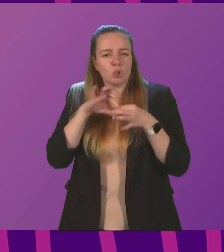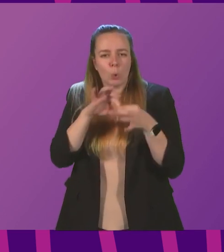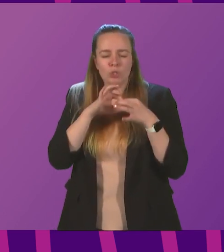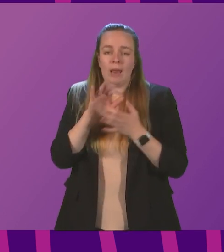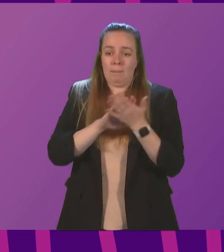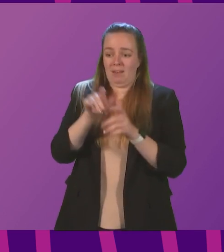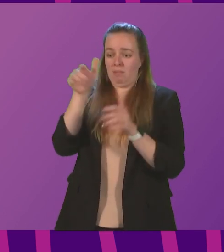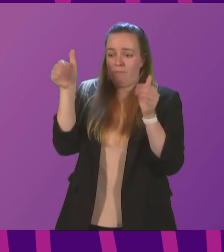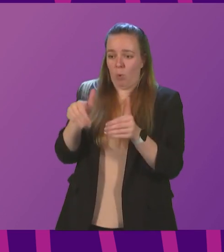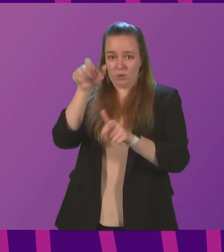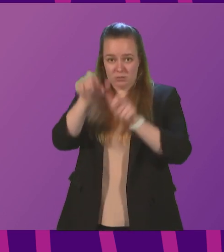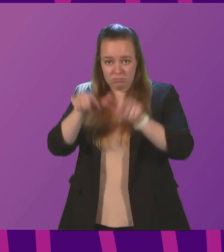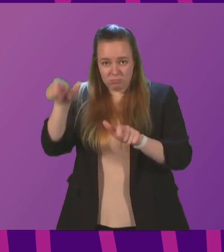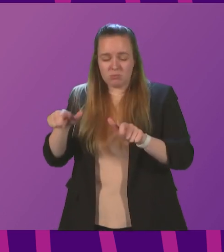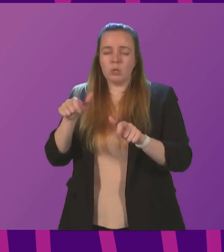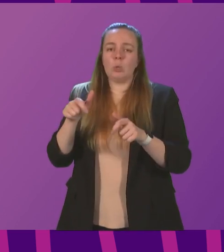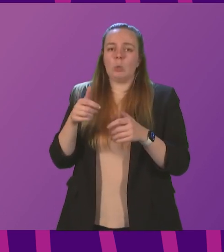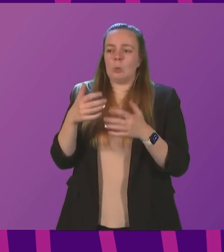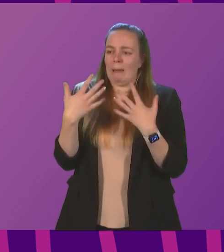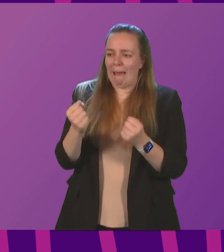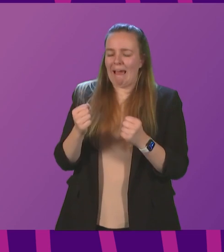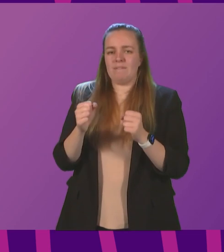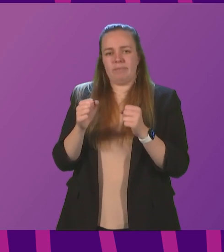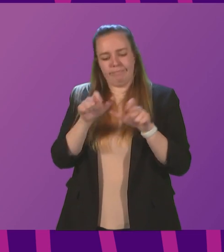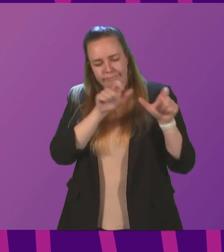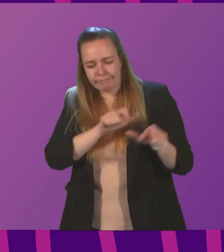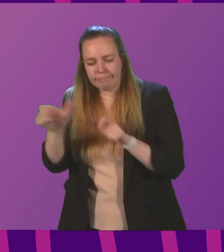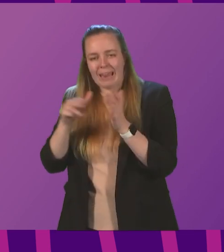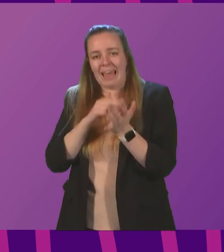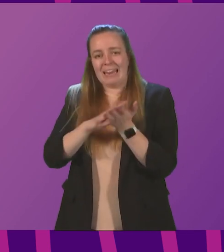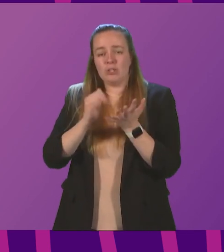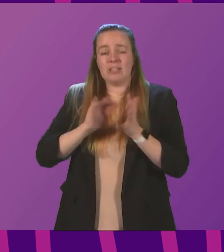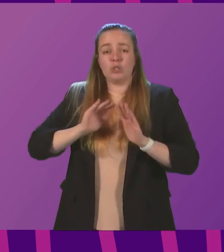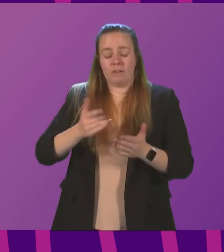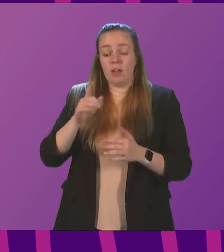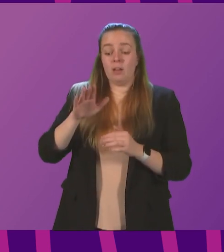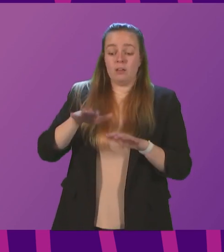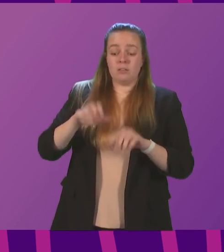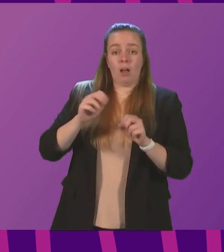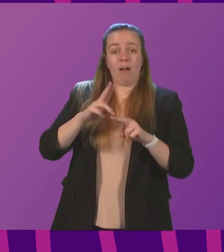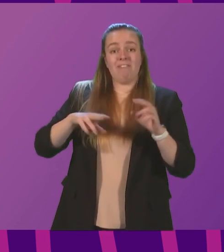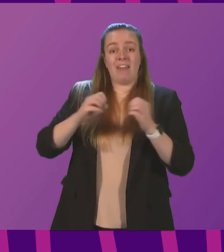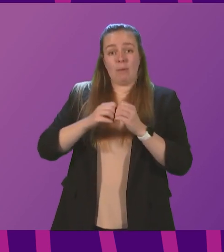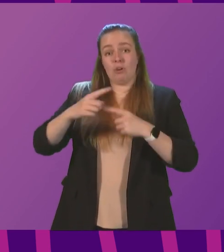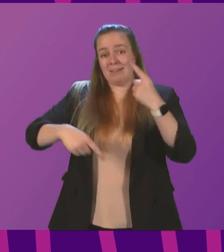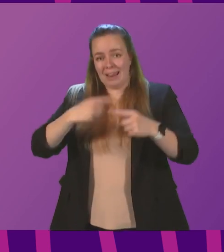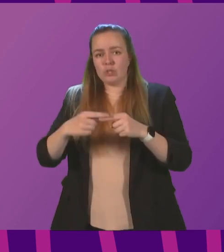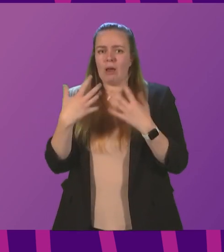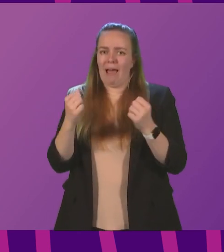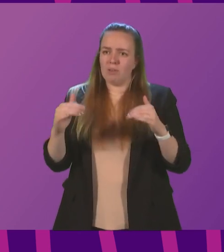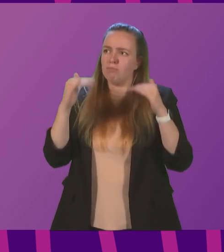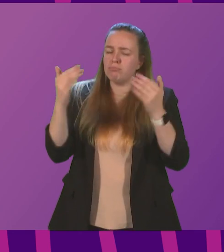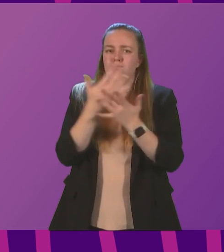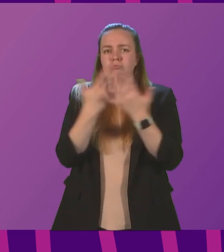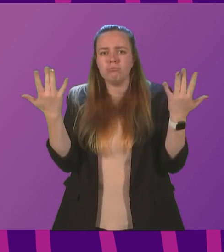at the centre of building a sustainable NHS service. And from February next year, will bring in enhanced fees for a range of treatments,